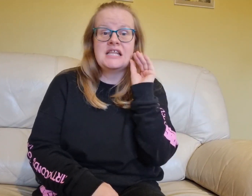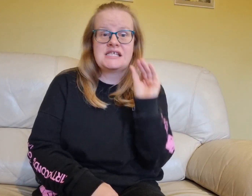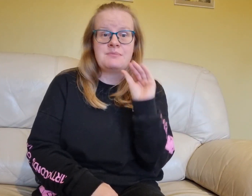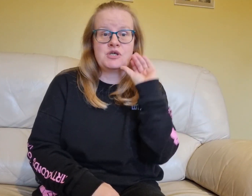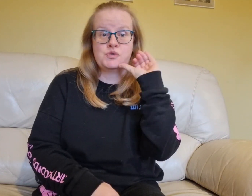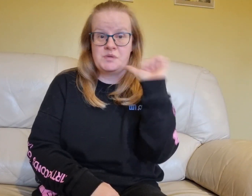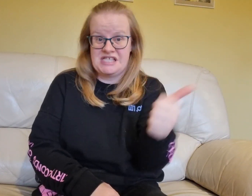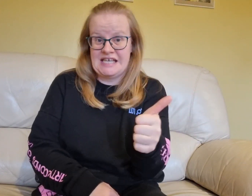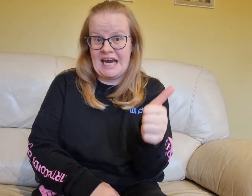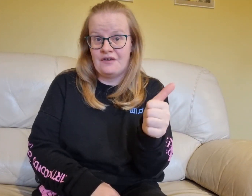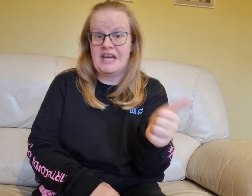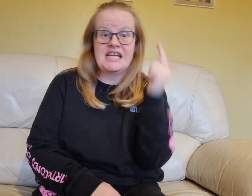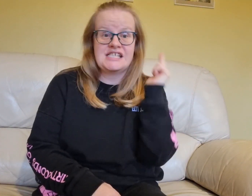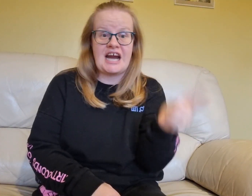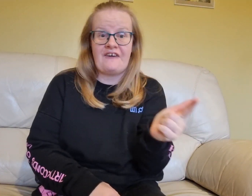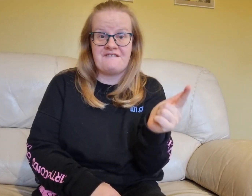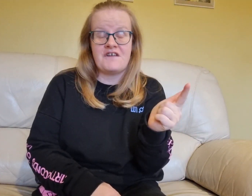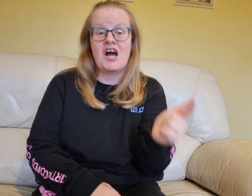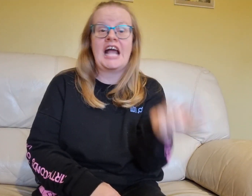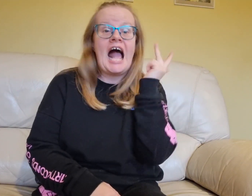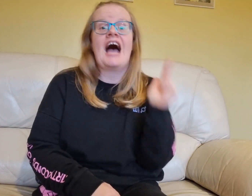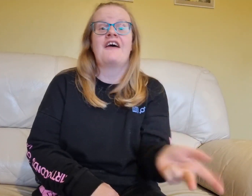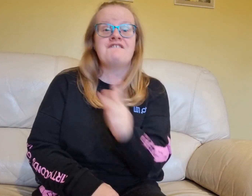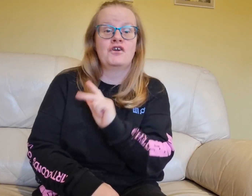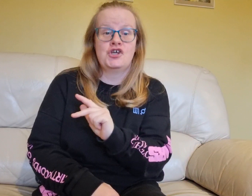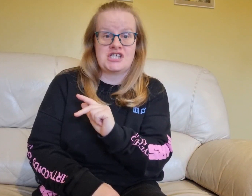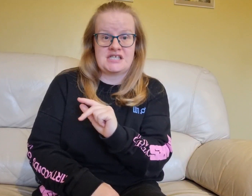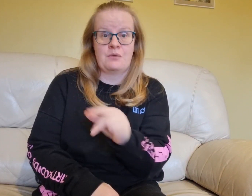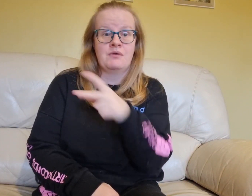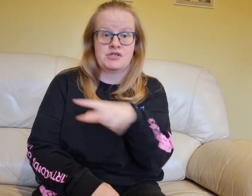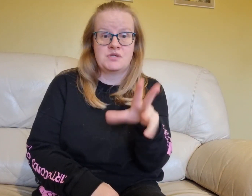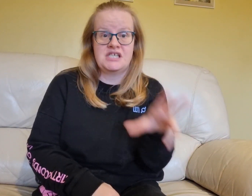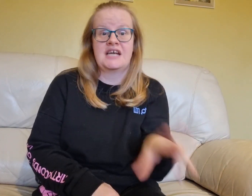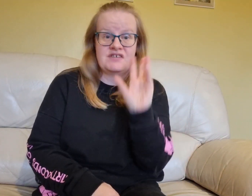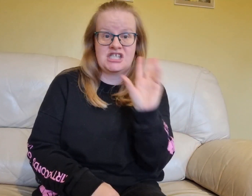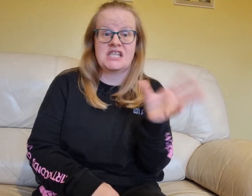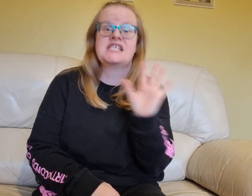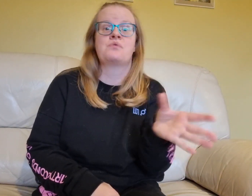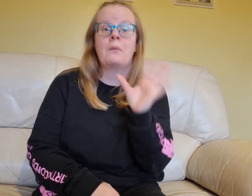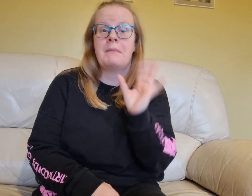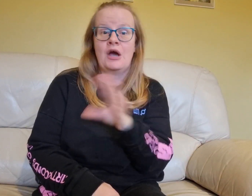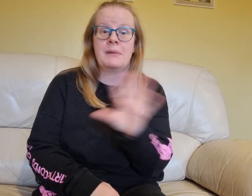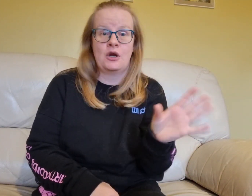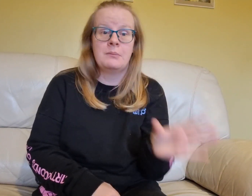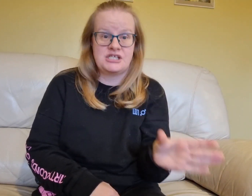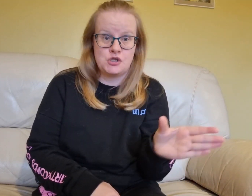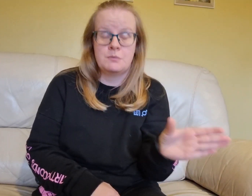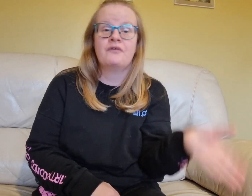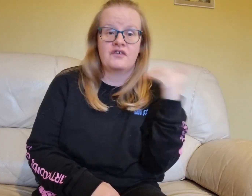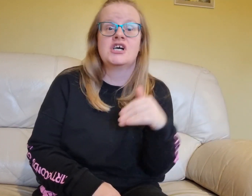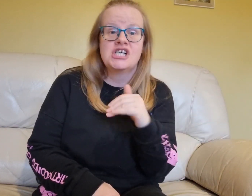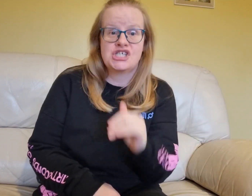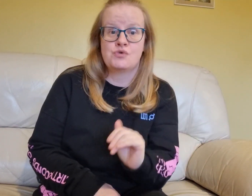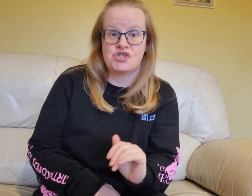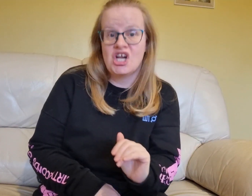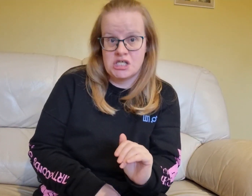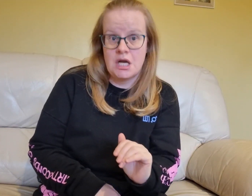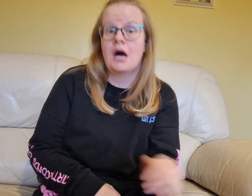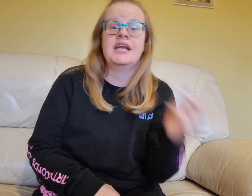this episode was scary, terrifying and I fully understand why Russell T Davies that this one may or may not be suitable for children under nine,